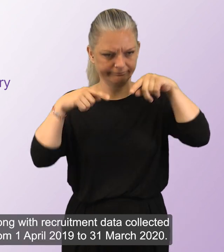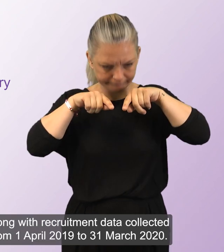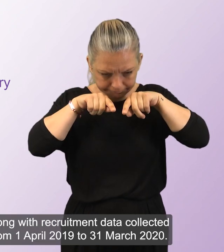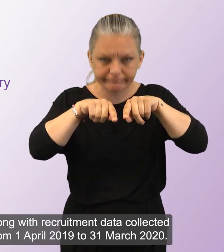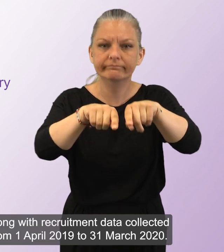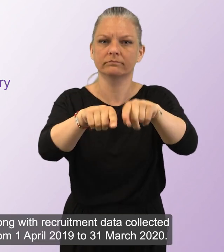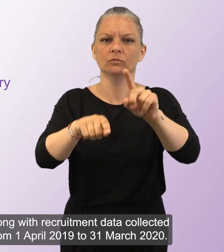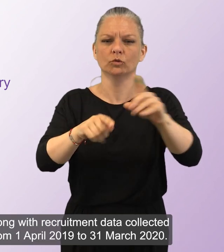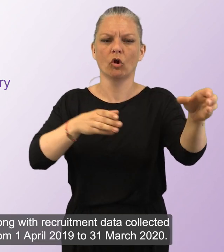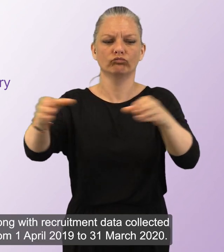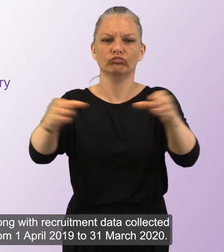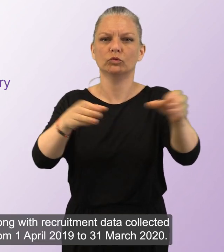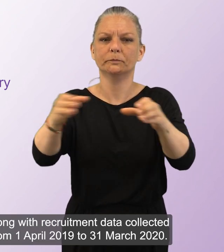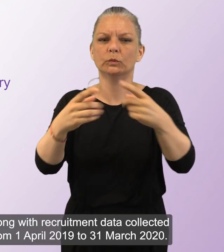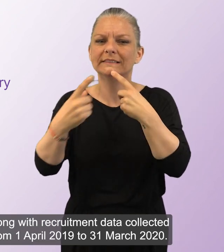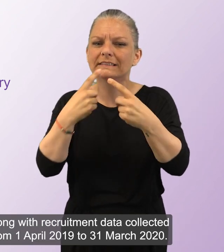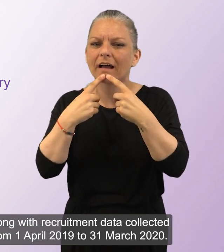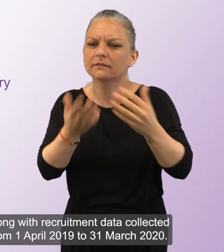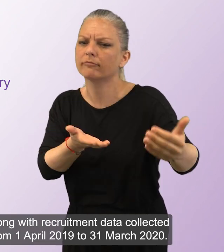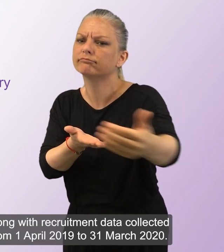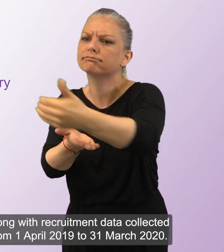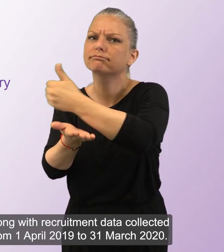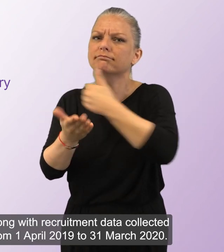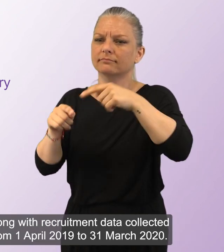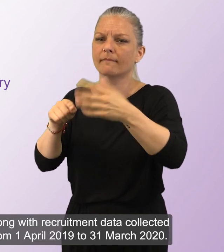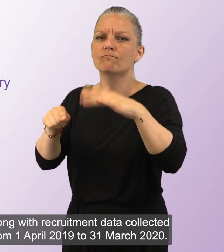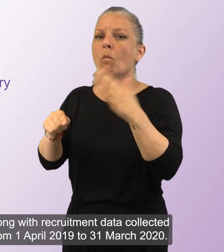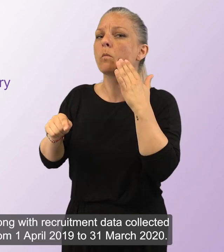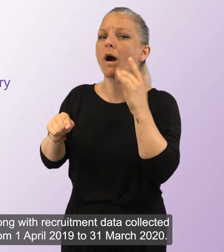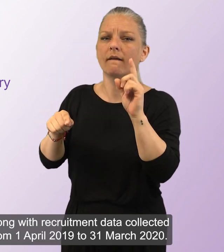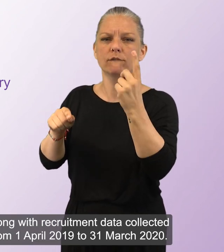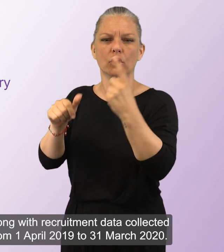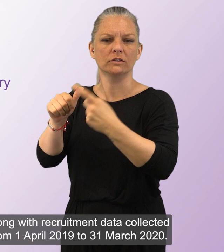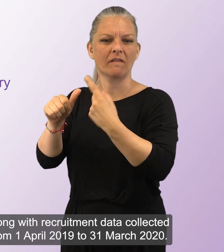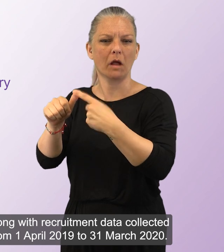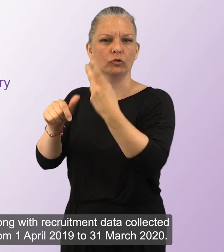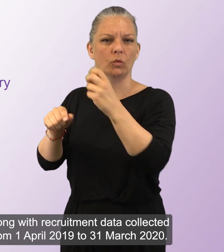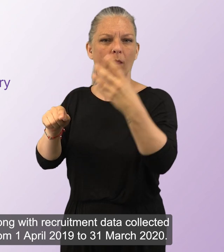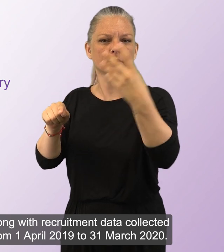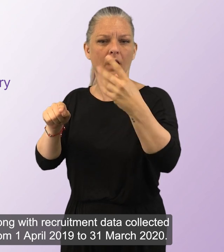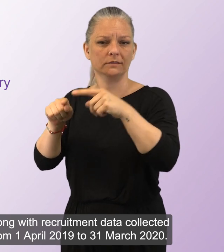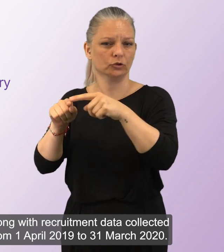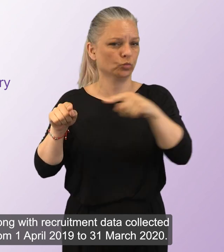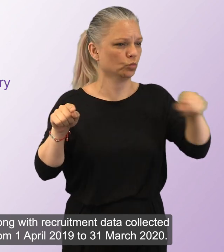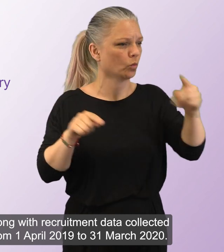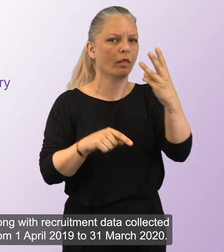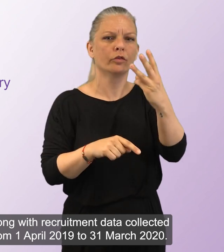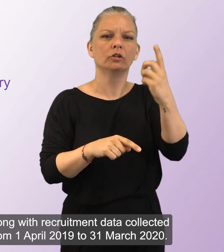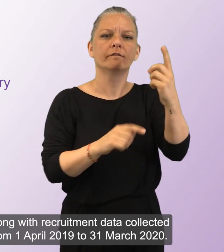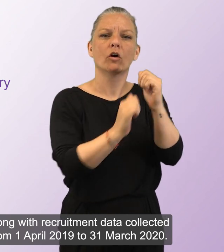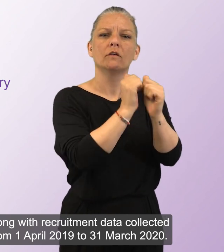Along with recruitment data collected from 1st April 2019 to 31st March 2020.